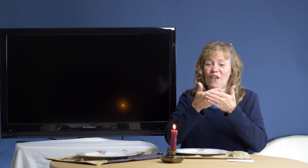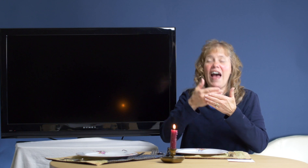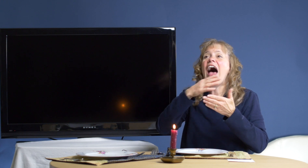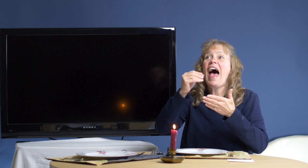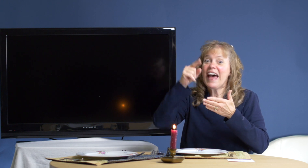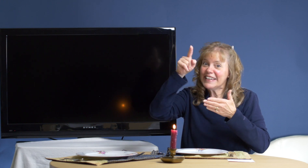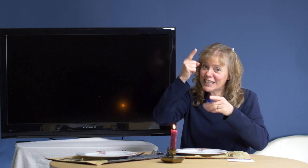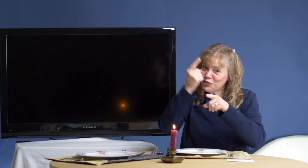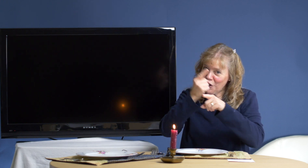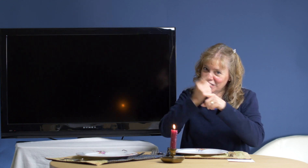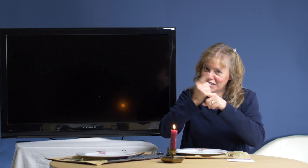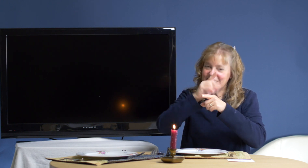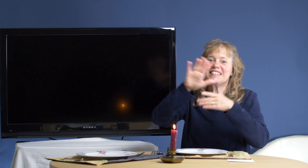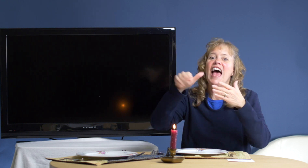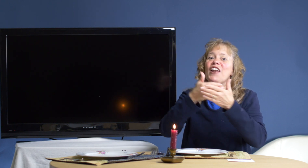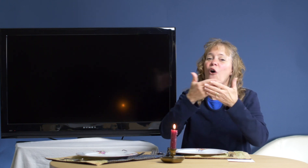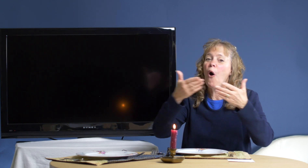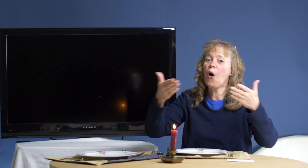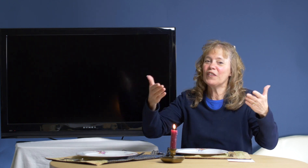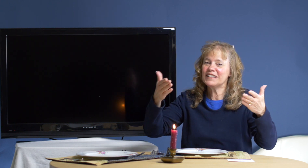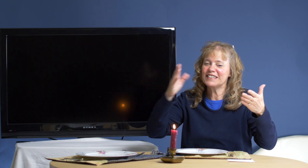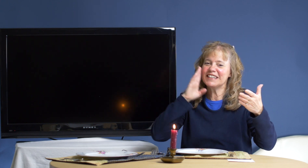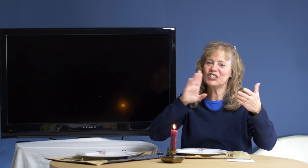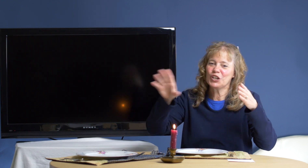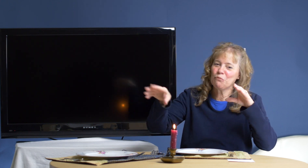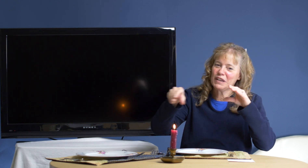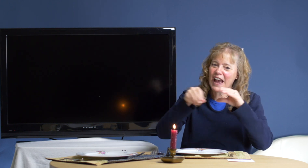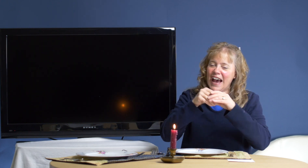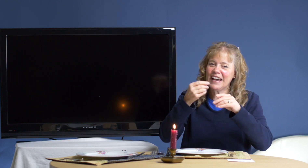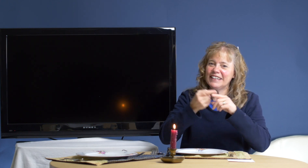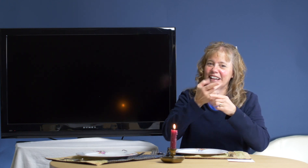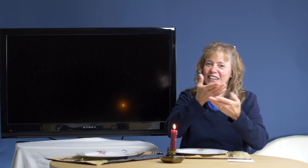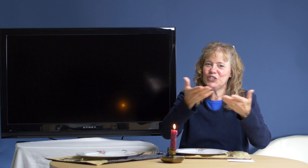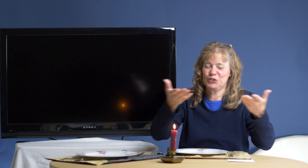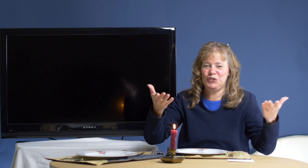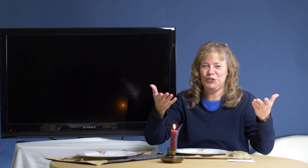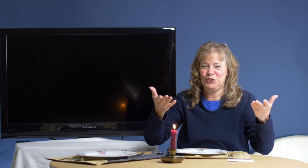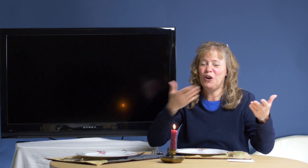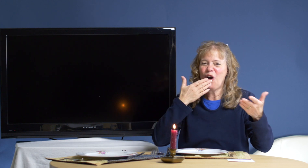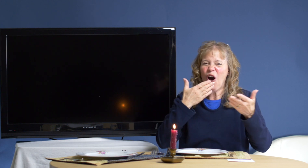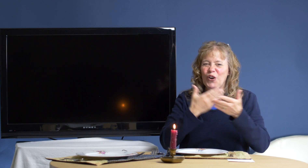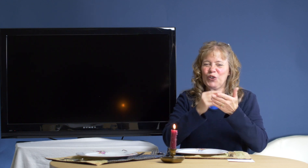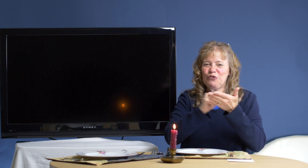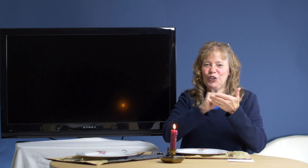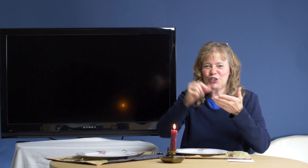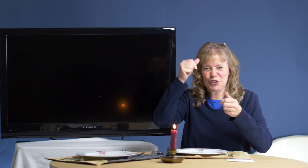and his righteousness and all these things shall be added unto you. A good verse to